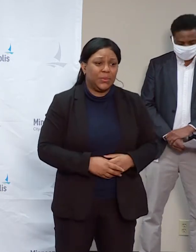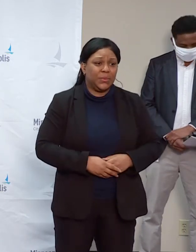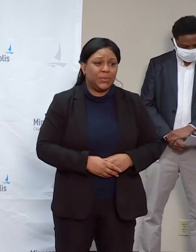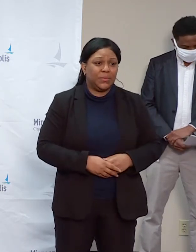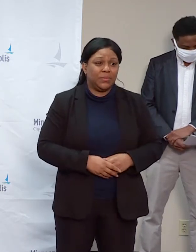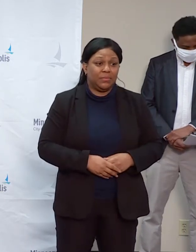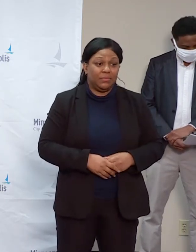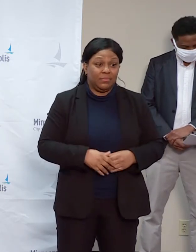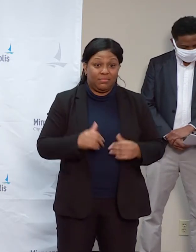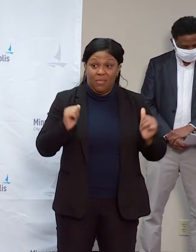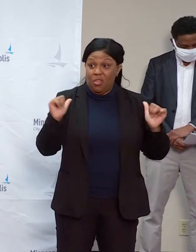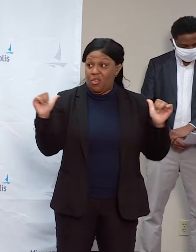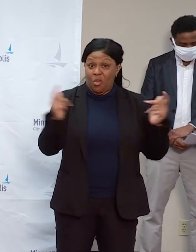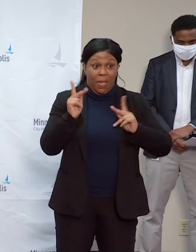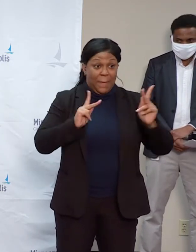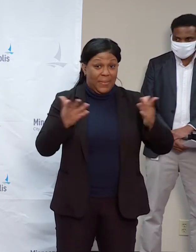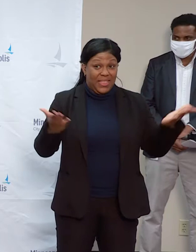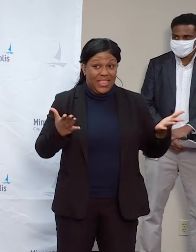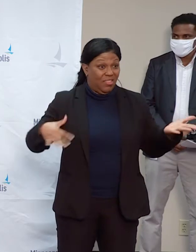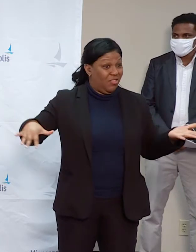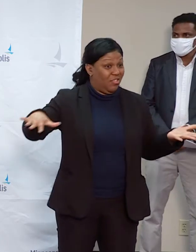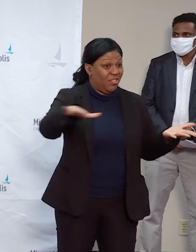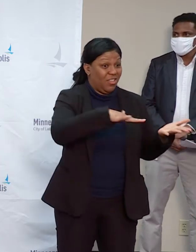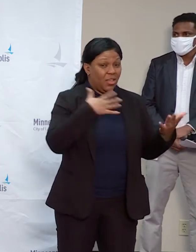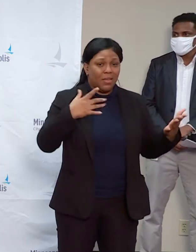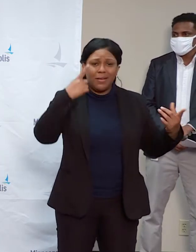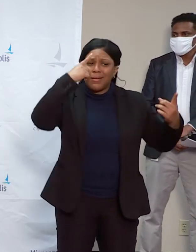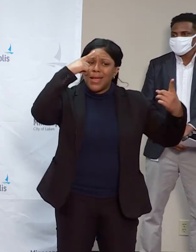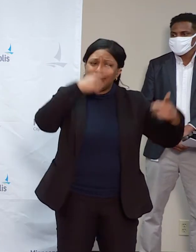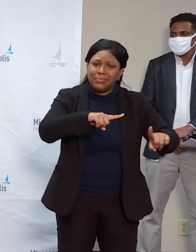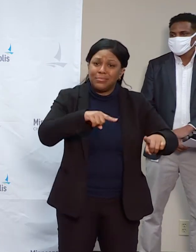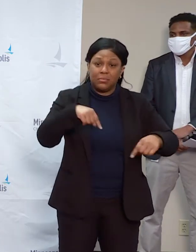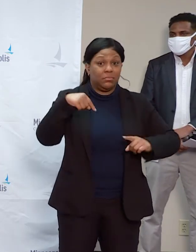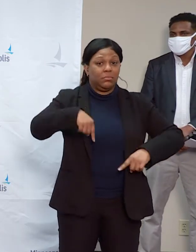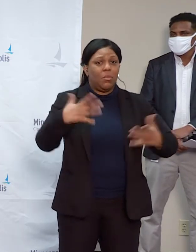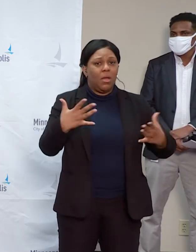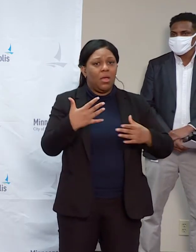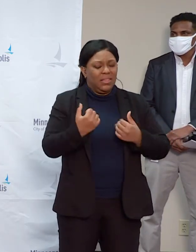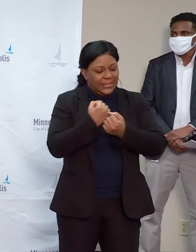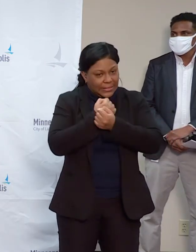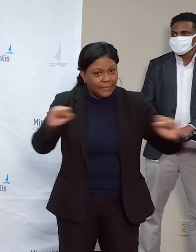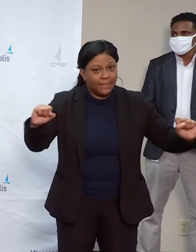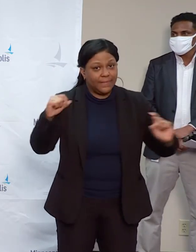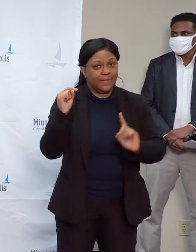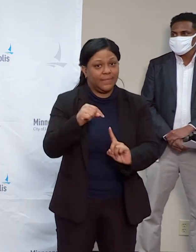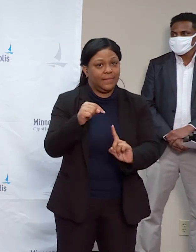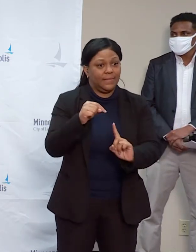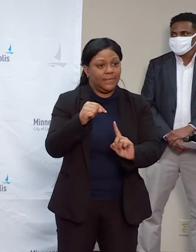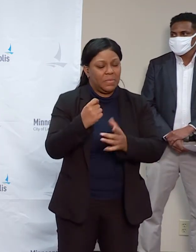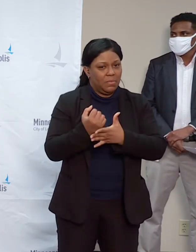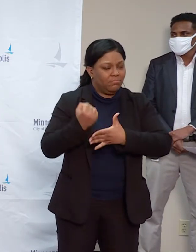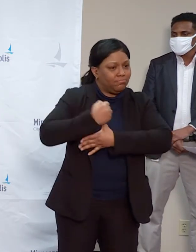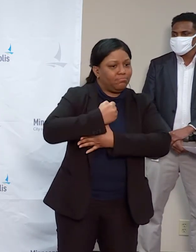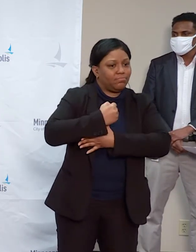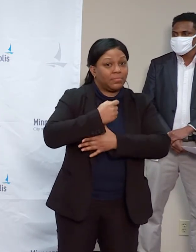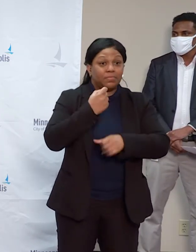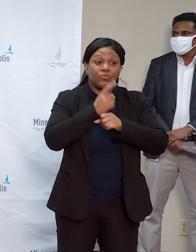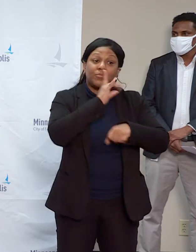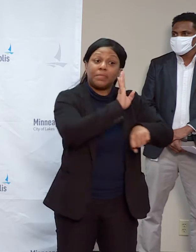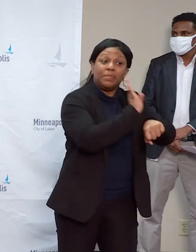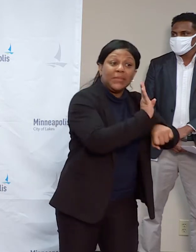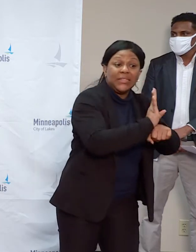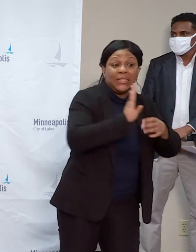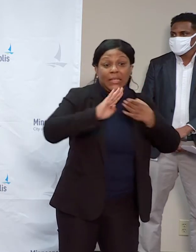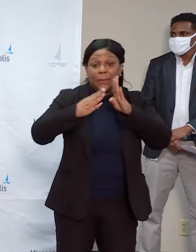through this very difficult time in our city. We need to make sure that our communities, our businesses, families throughout the city are safe and